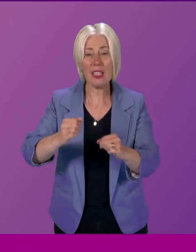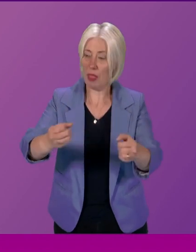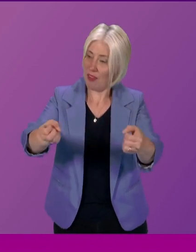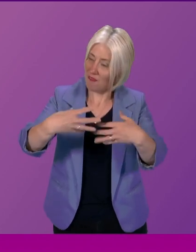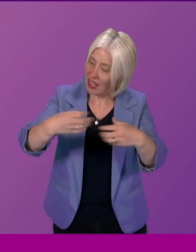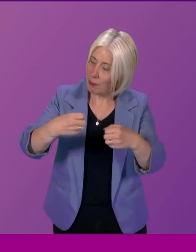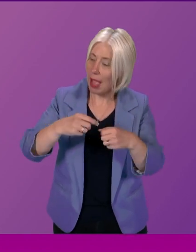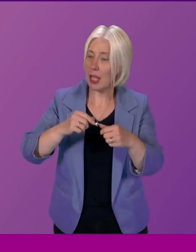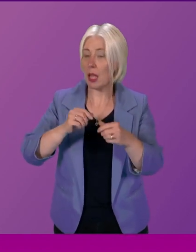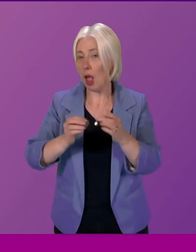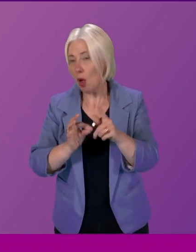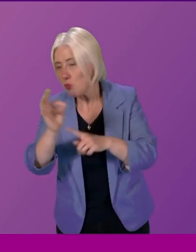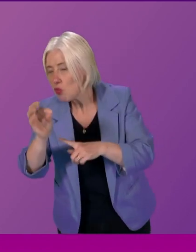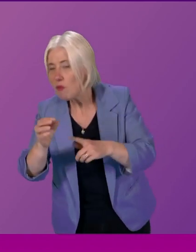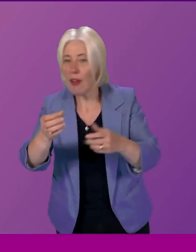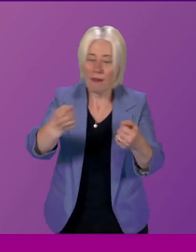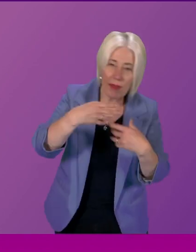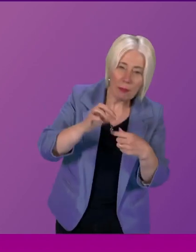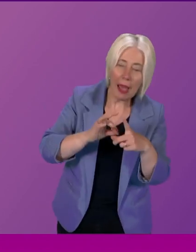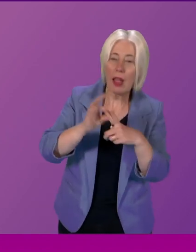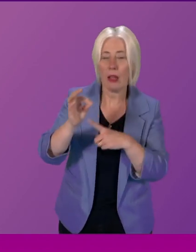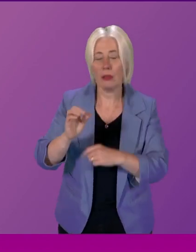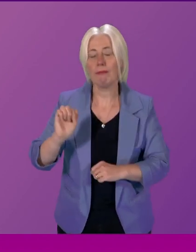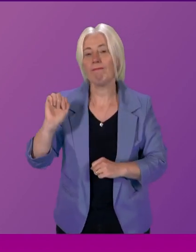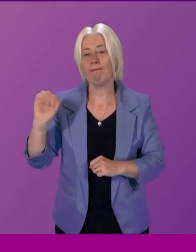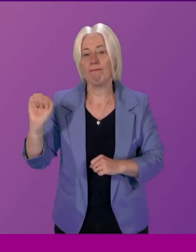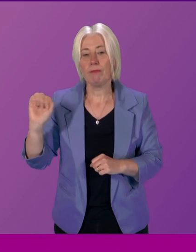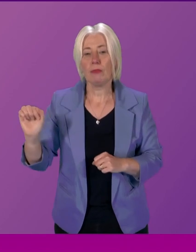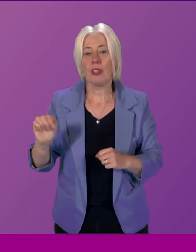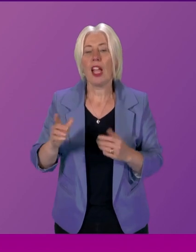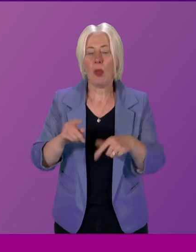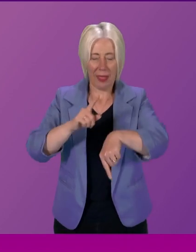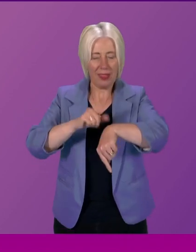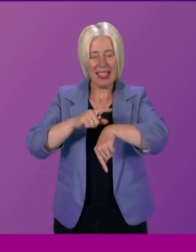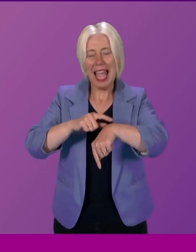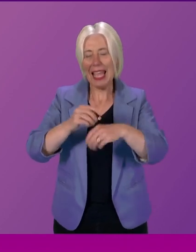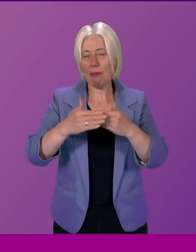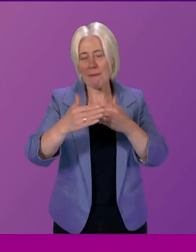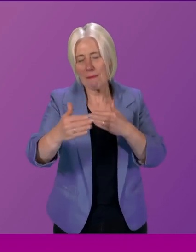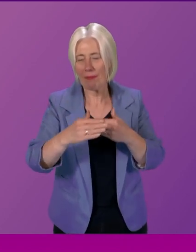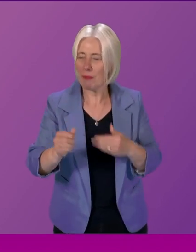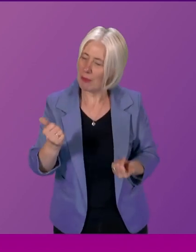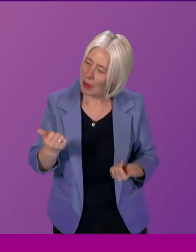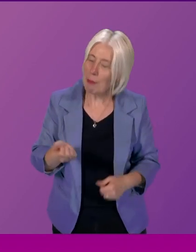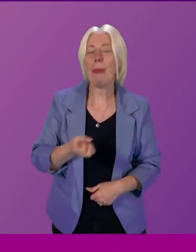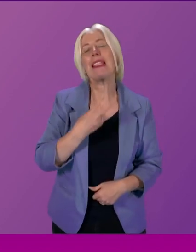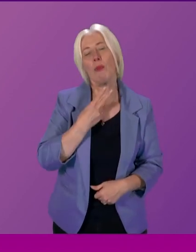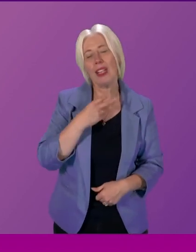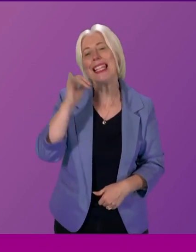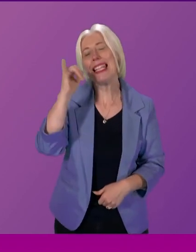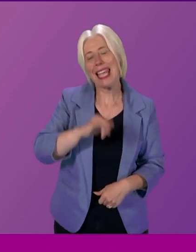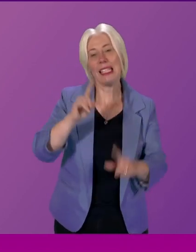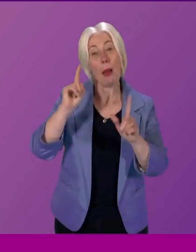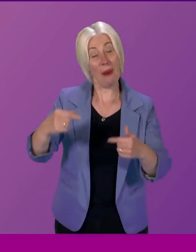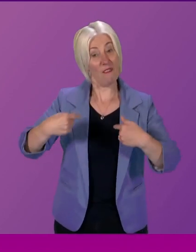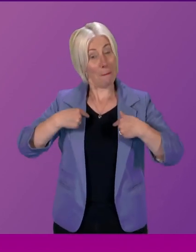the the earlier comment from Martin Whitfield expressing disappointment at the proposed timescales I take a different view it's clear to